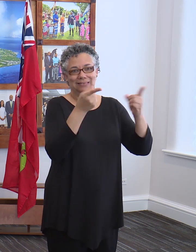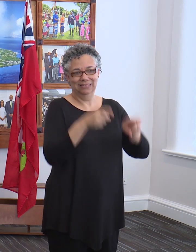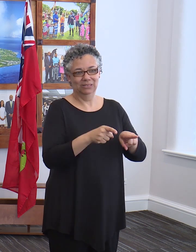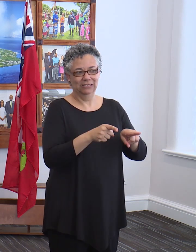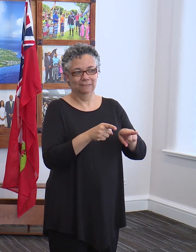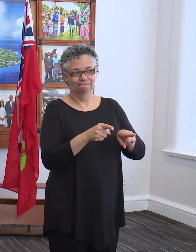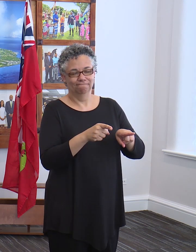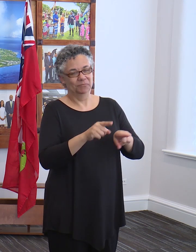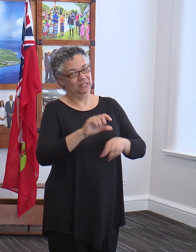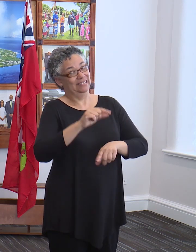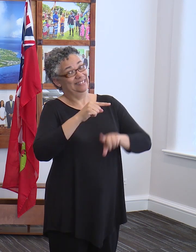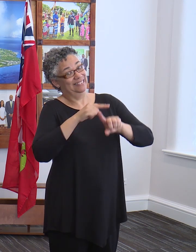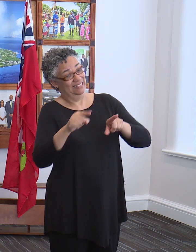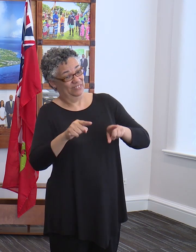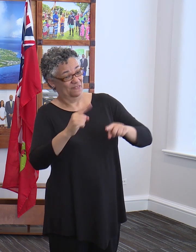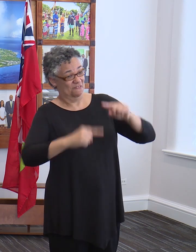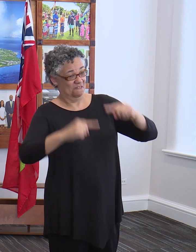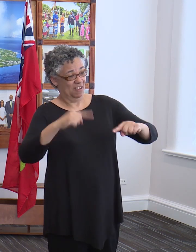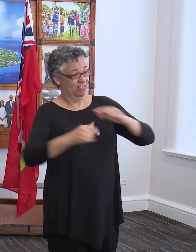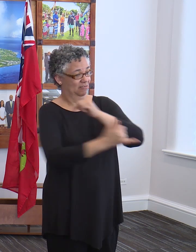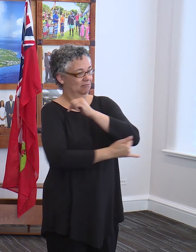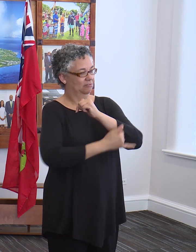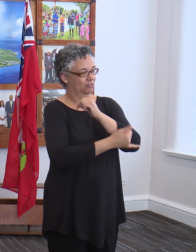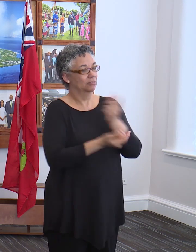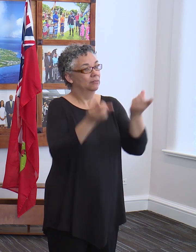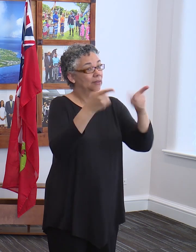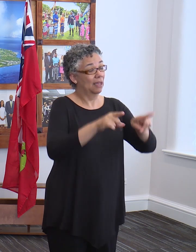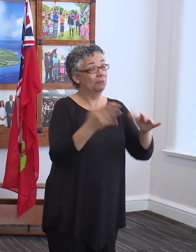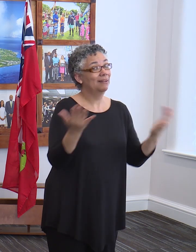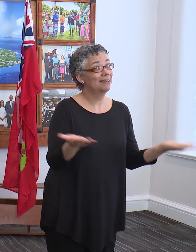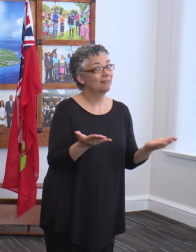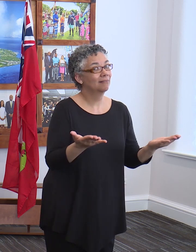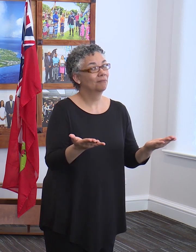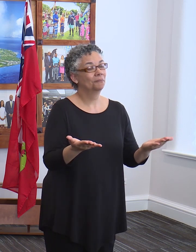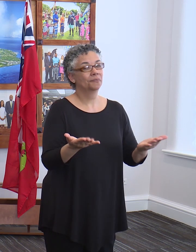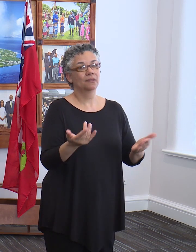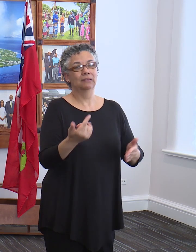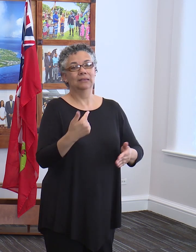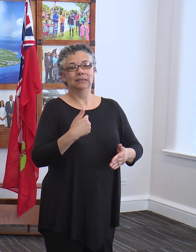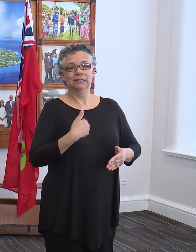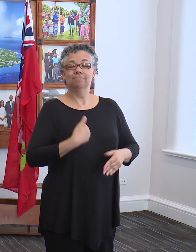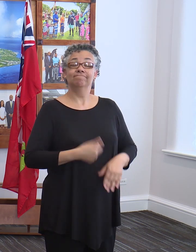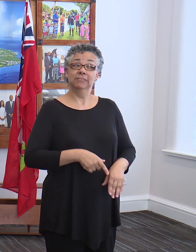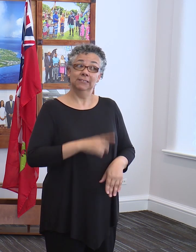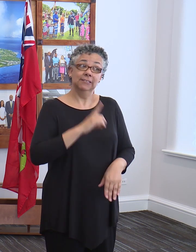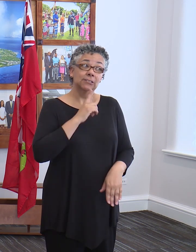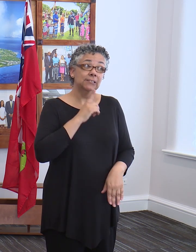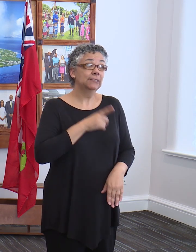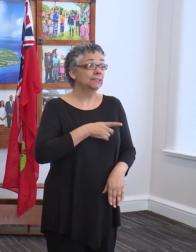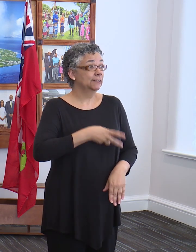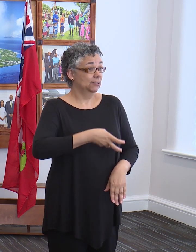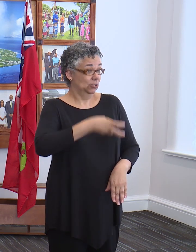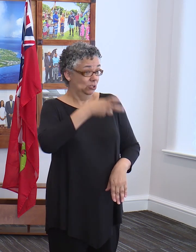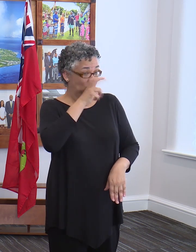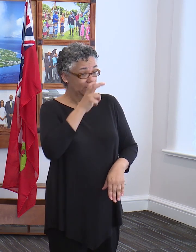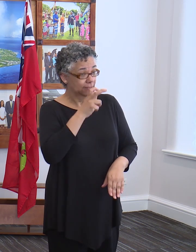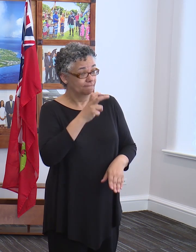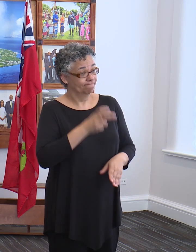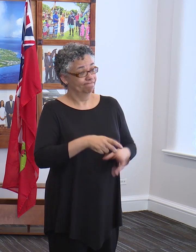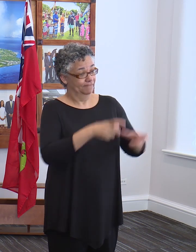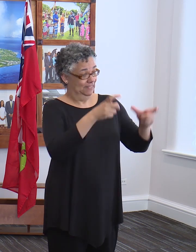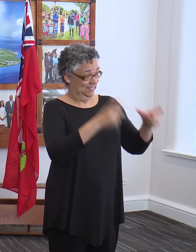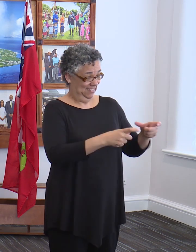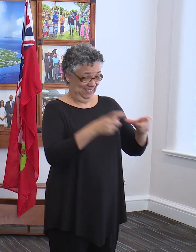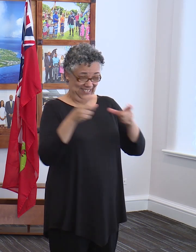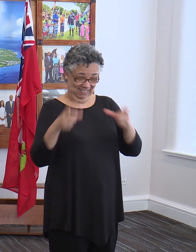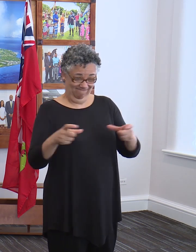inside of other countries to happen here. And I will go into the strict social distancing guidelines, which will